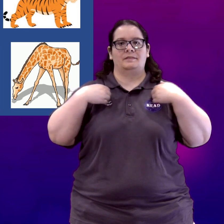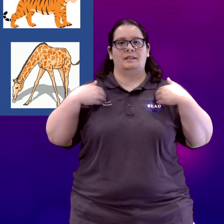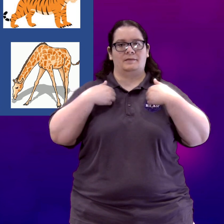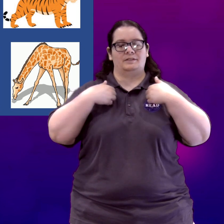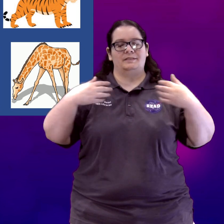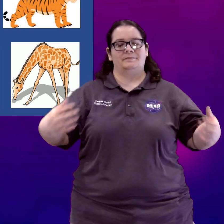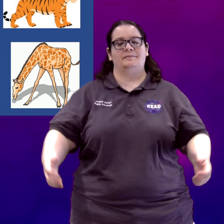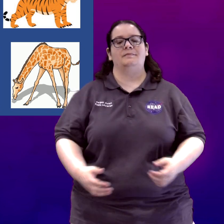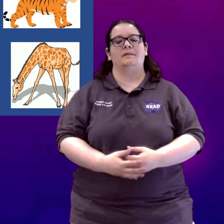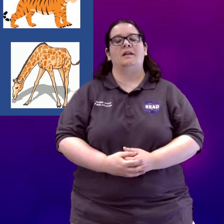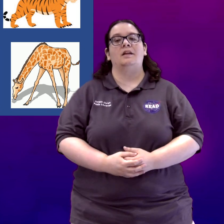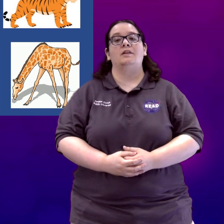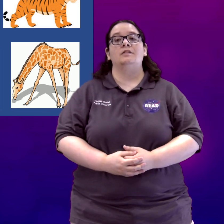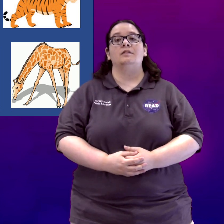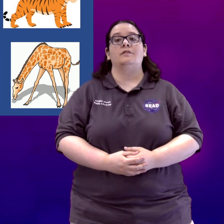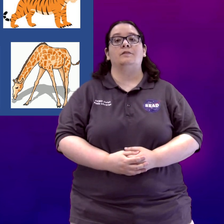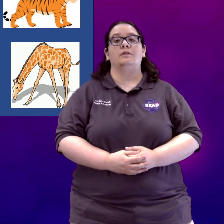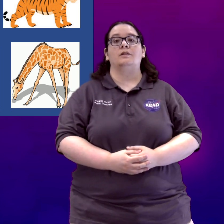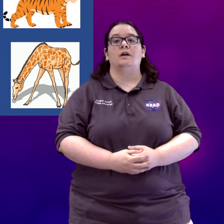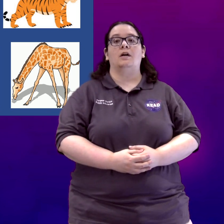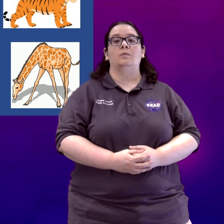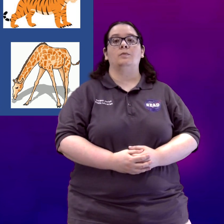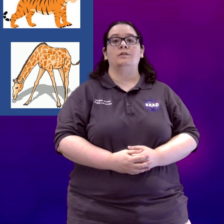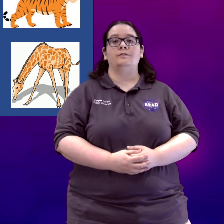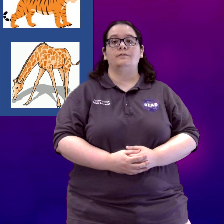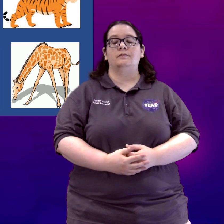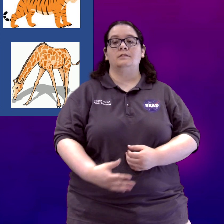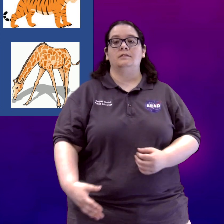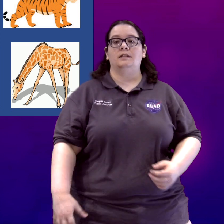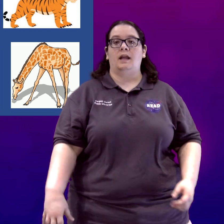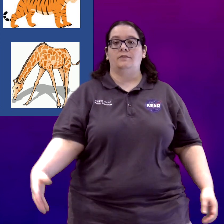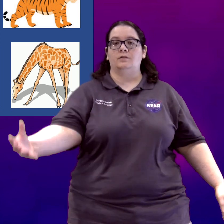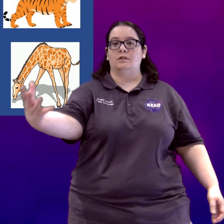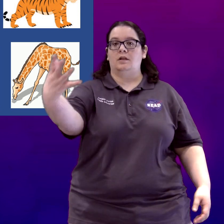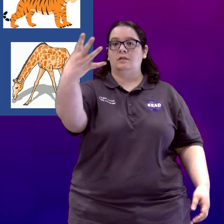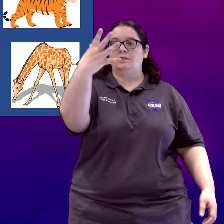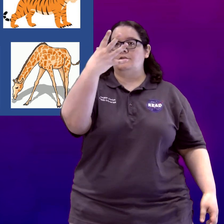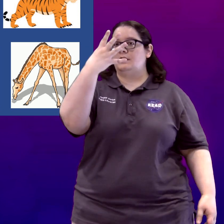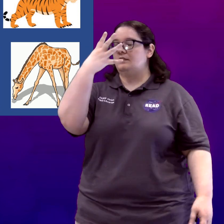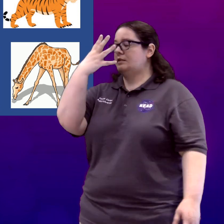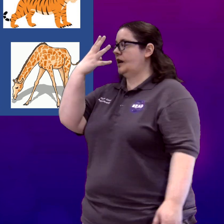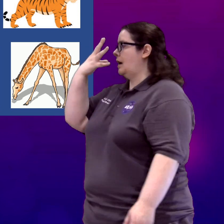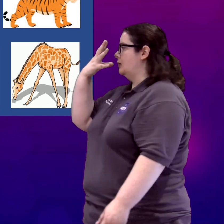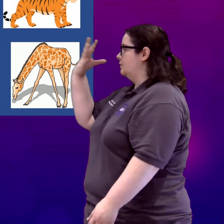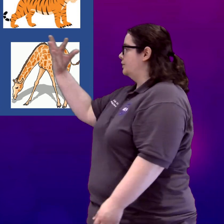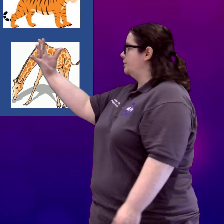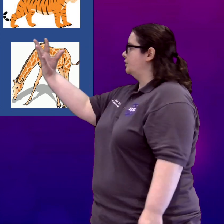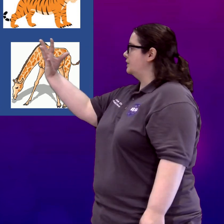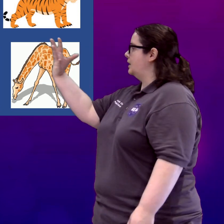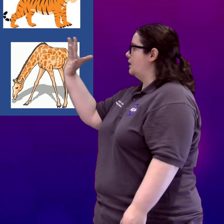Animals. So for our wolf, they have those long noses and they howl, so you're just going to take